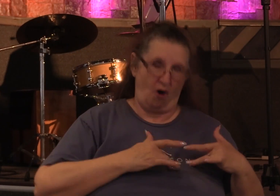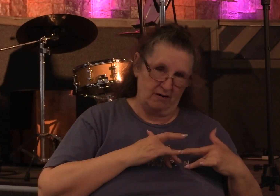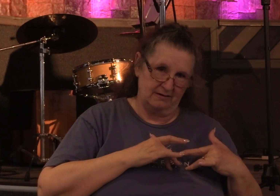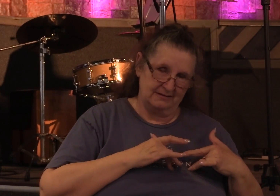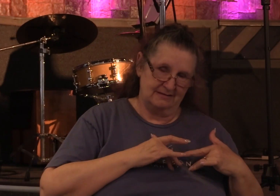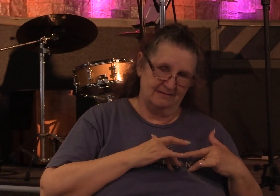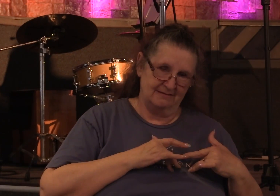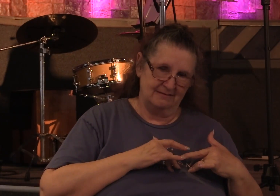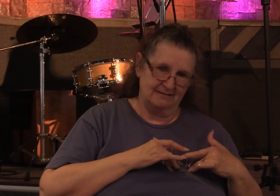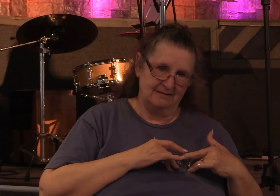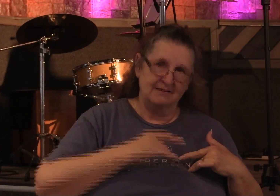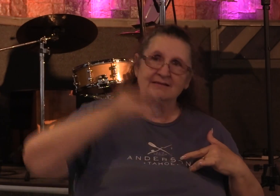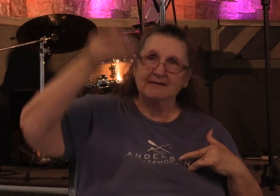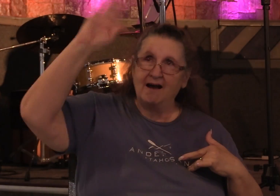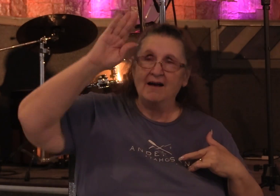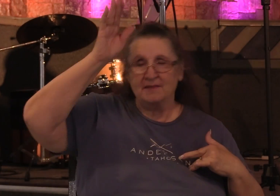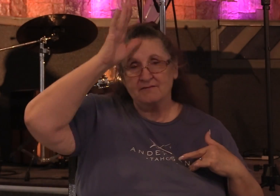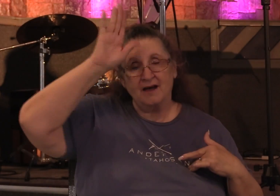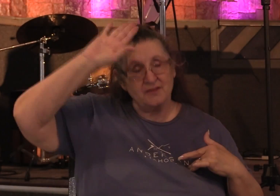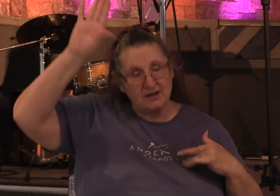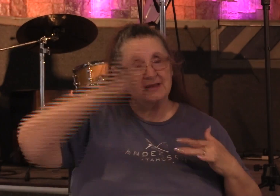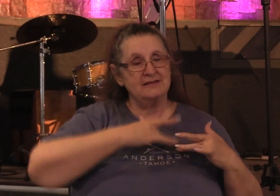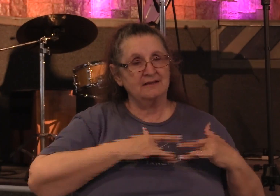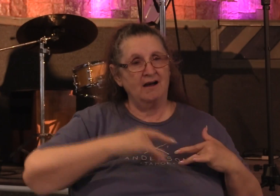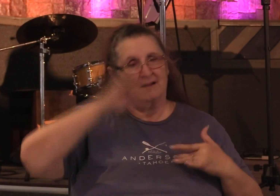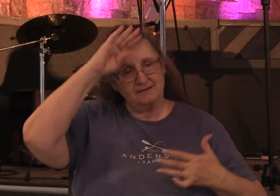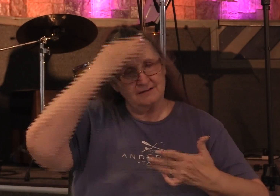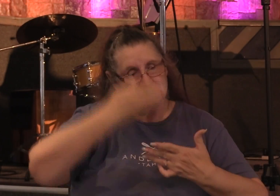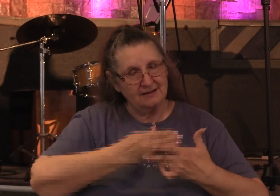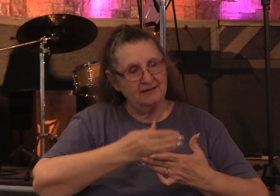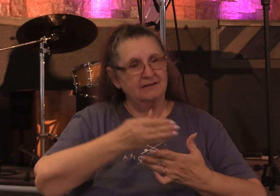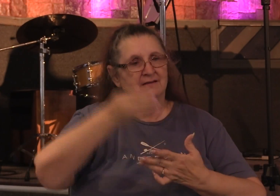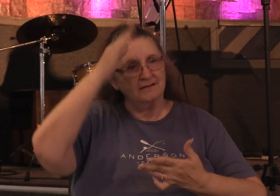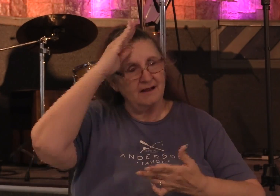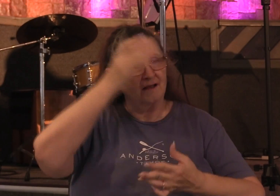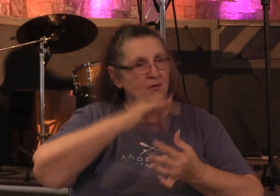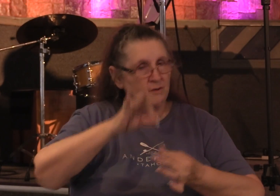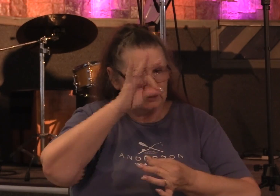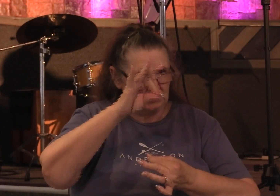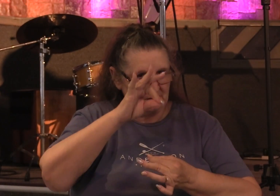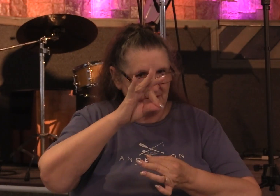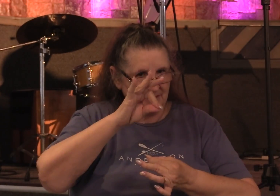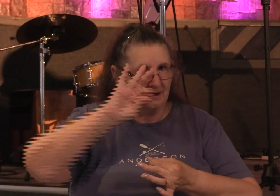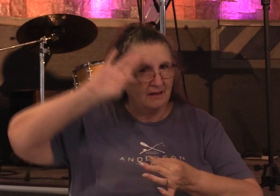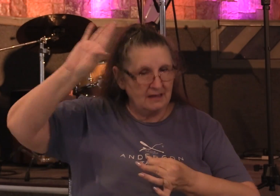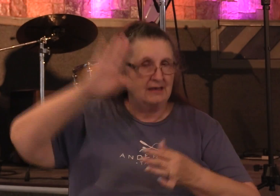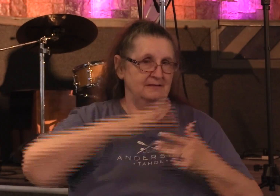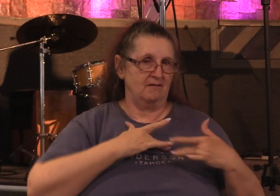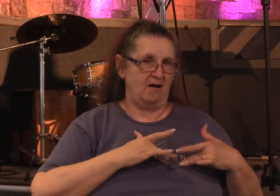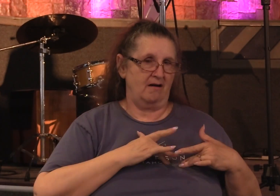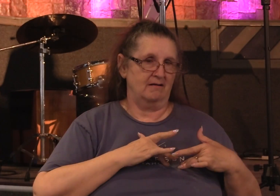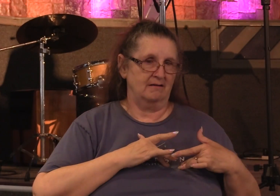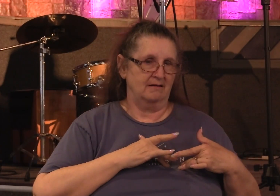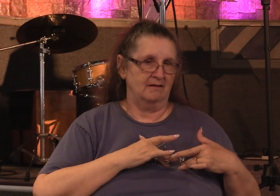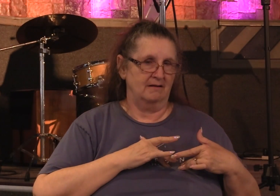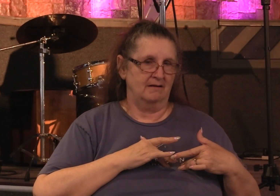That's the heart of God the Father, God the Son, and God the Holy Spirit. That none should perish, but have everlasting